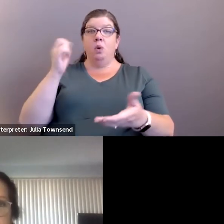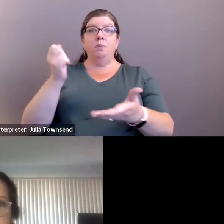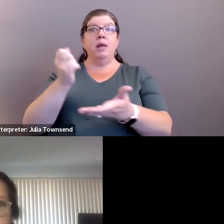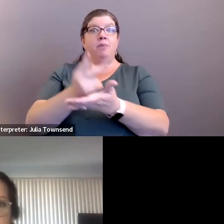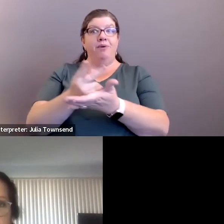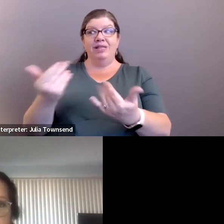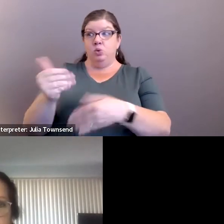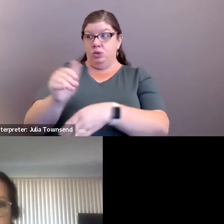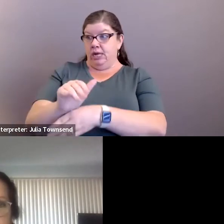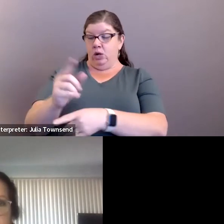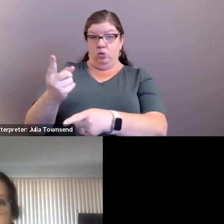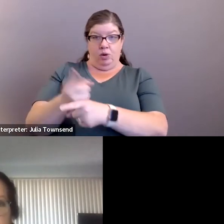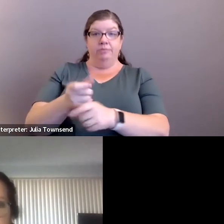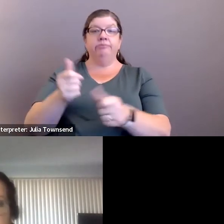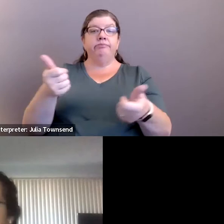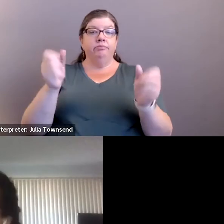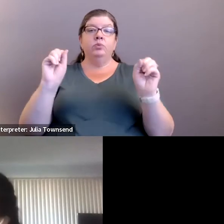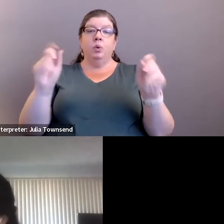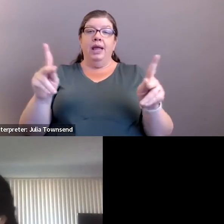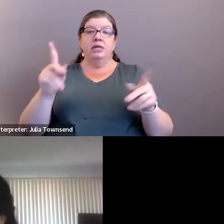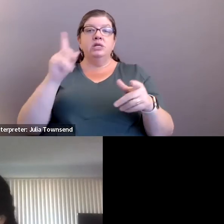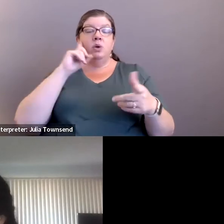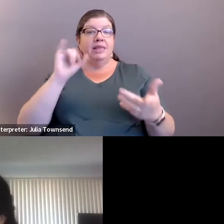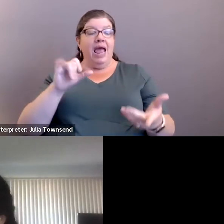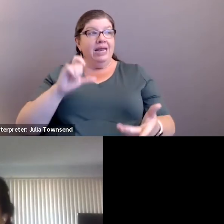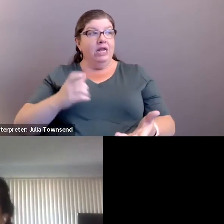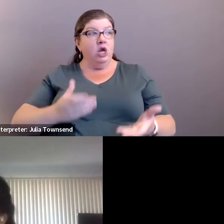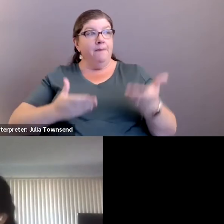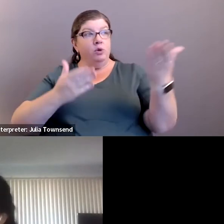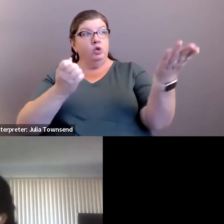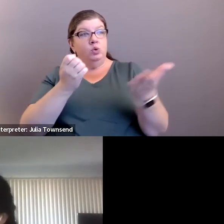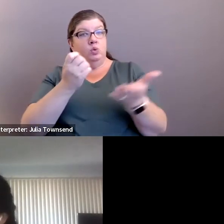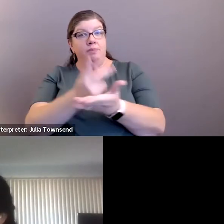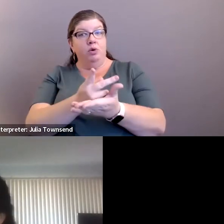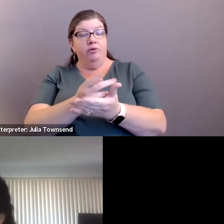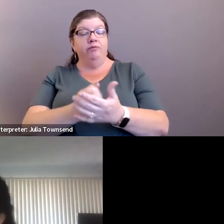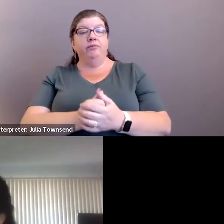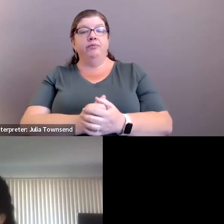this tonight for action. Is that correct? Yes. Okay. So hearing that, I need a motion to approve.